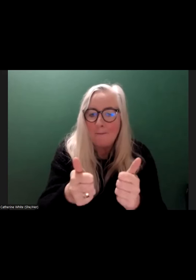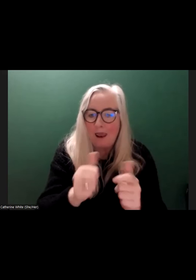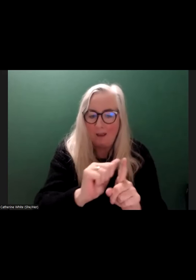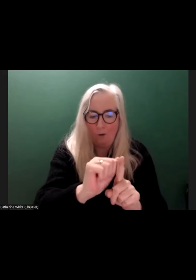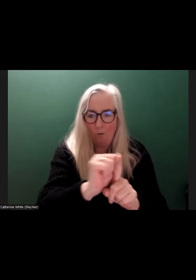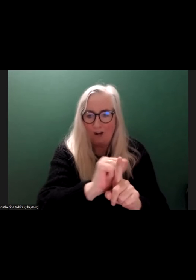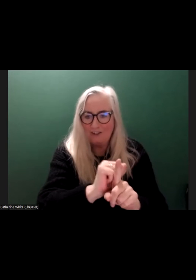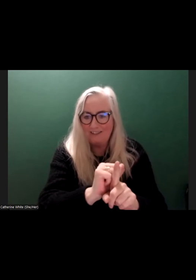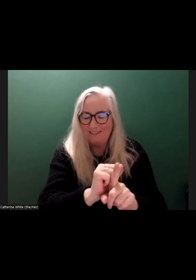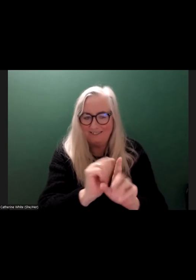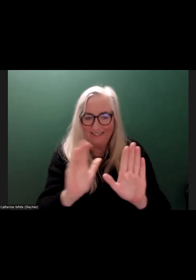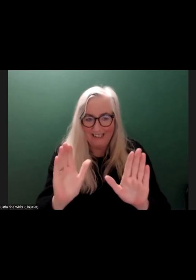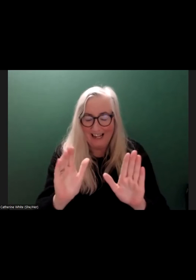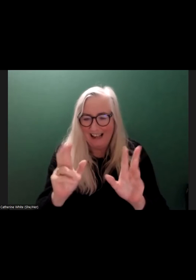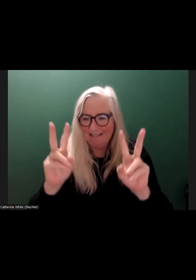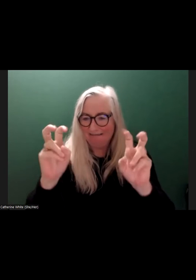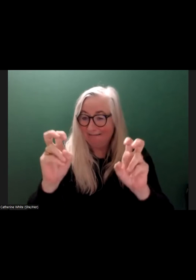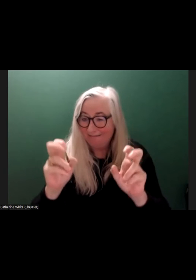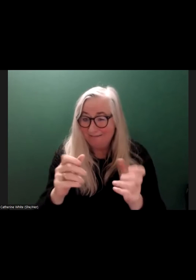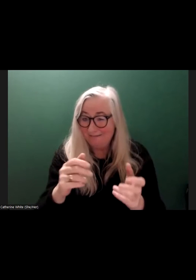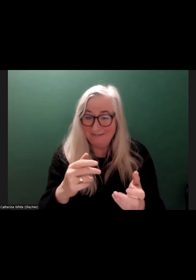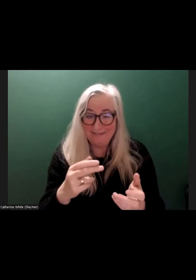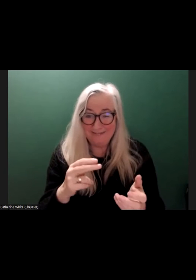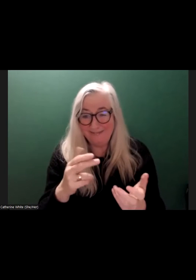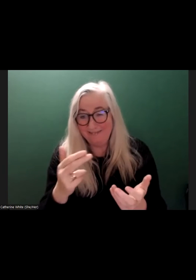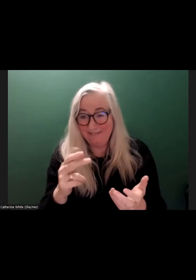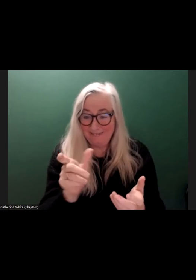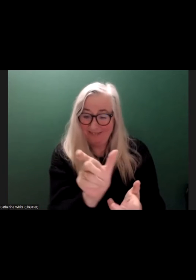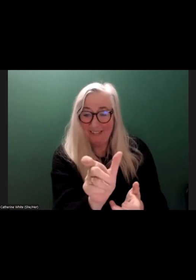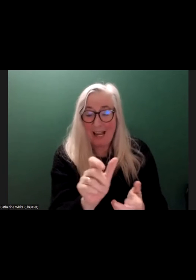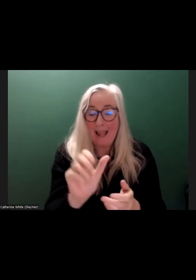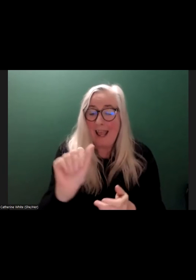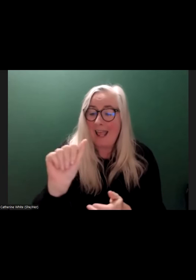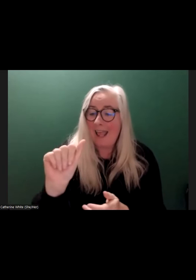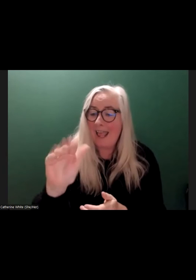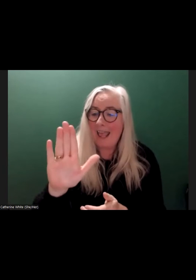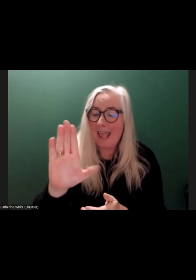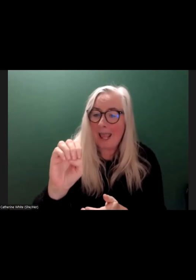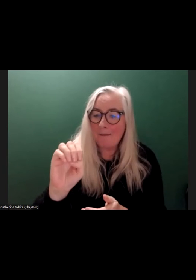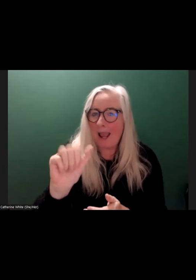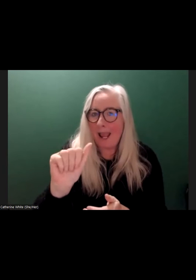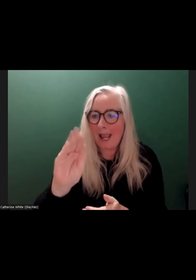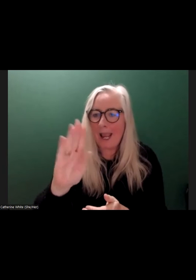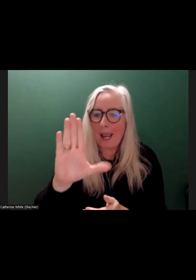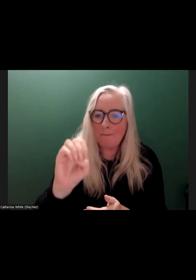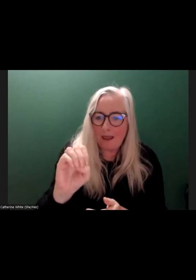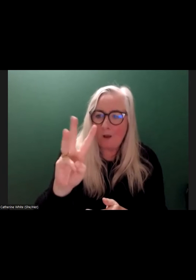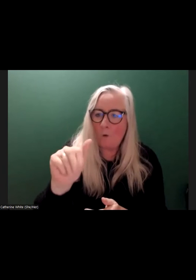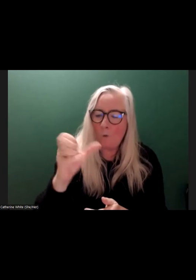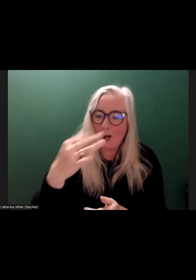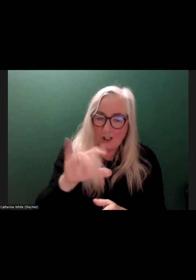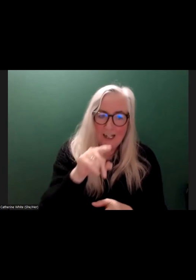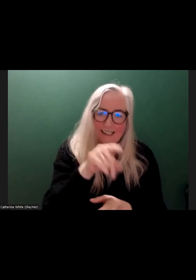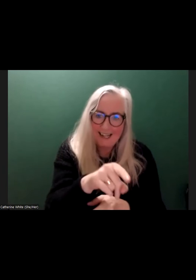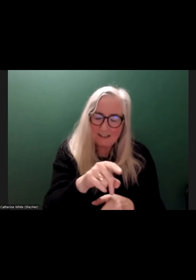that term. I don't know how good it is. I don't think it's that great. But ablewashing is coming in saying, yeah, disability is about rights. It's a social